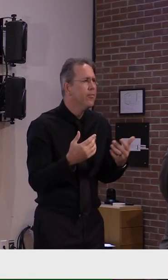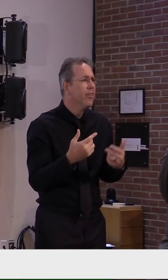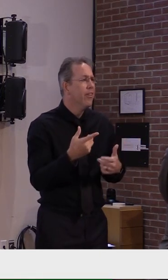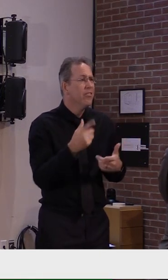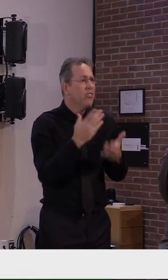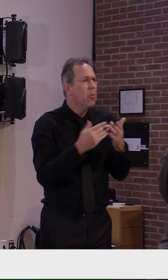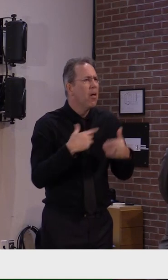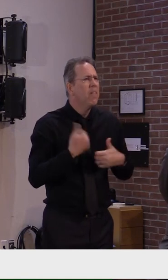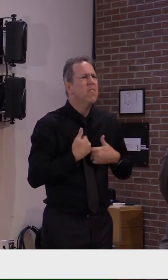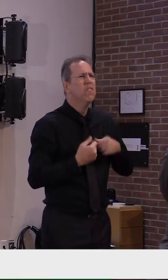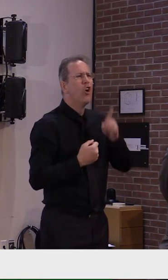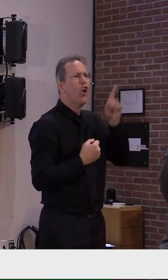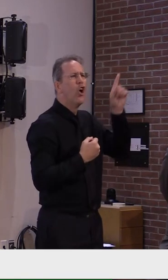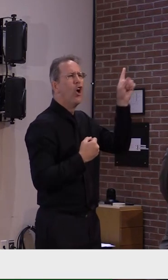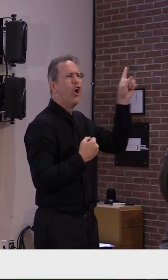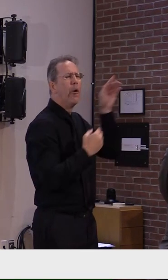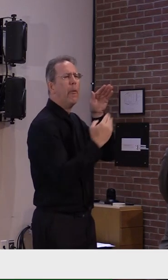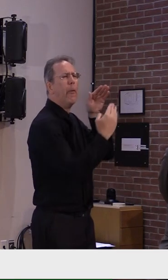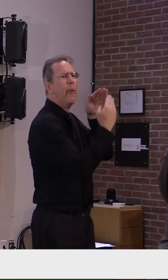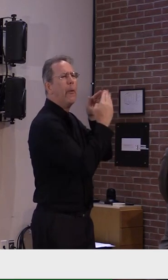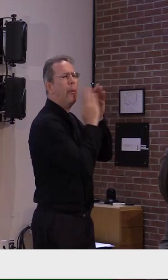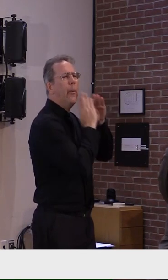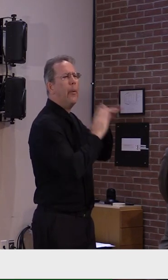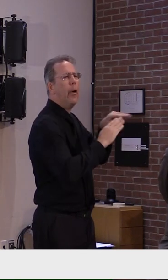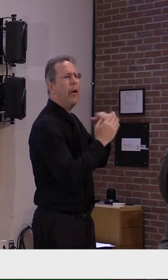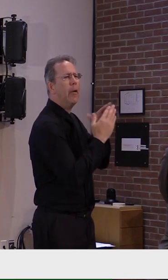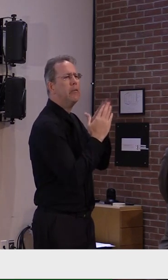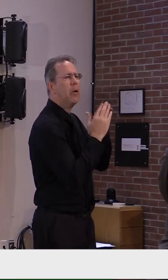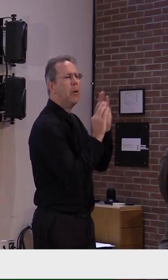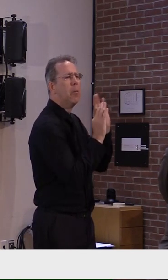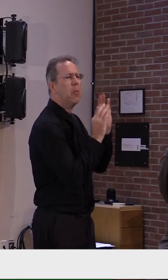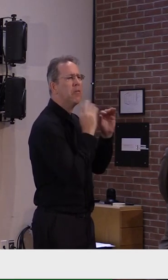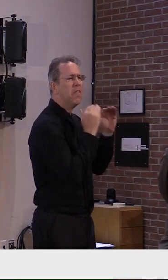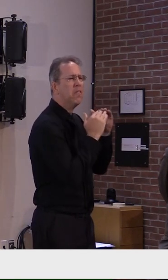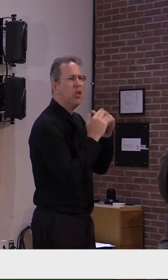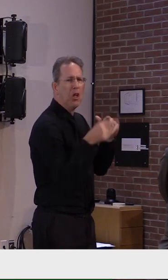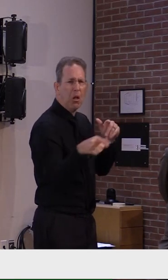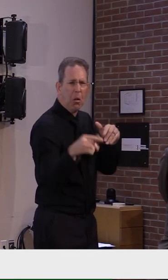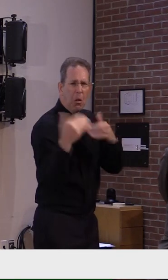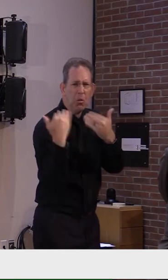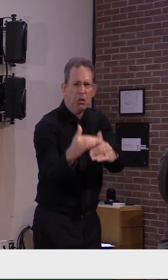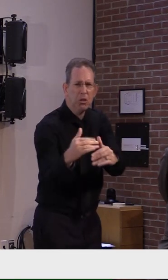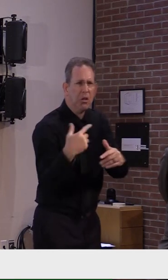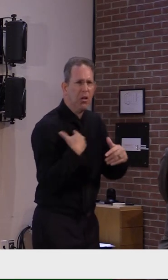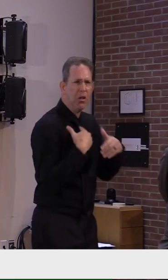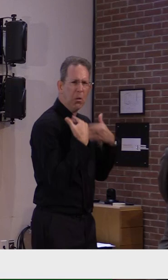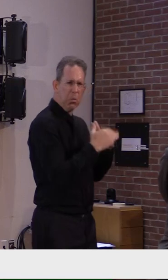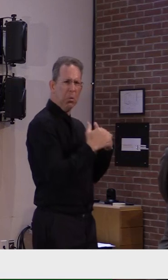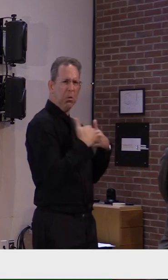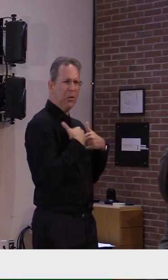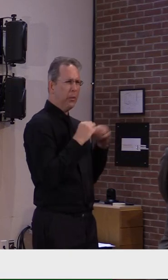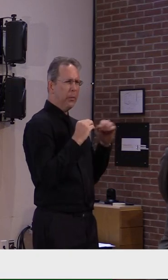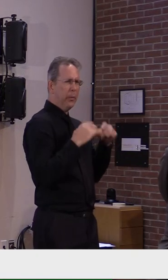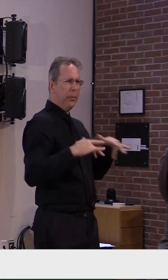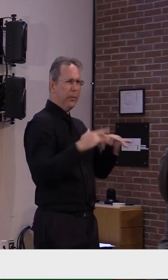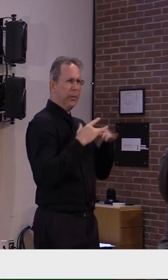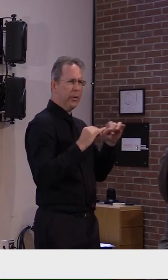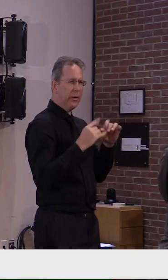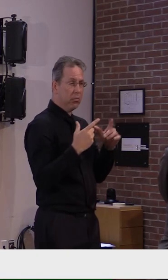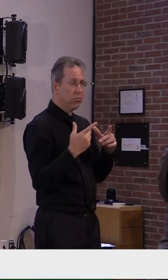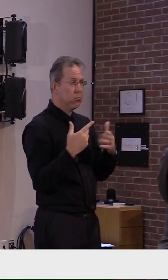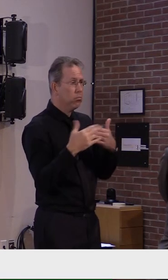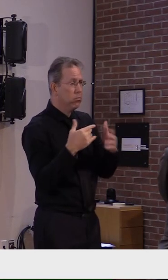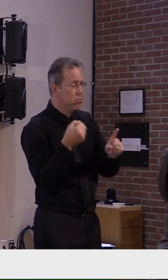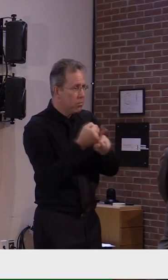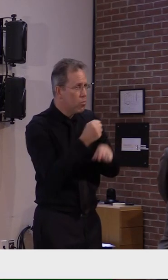all village, uh, vigilant, um, then it will come to us. Uh, this, this virus doesn't understand, uh,